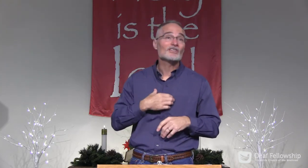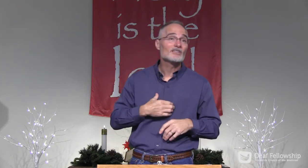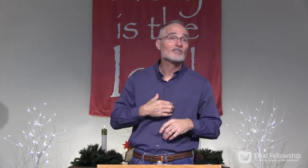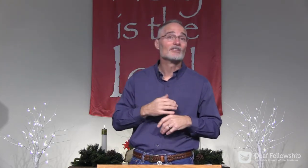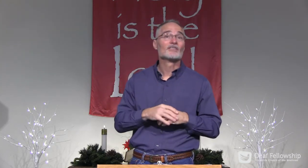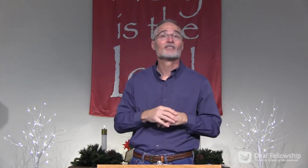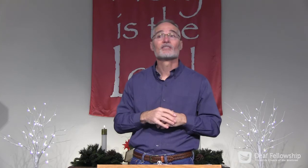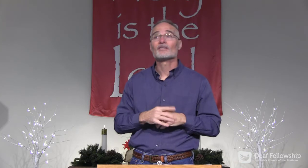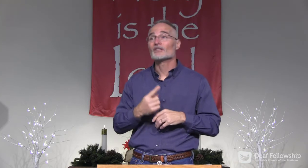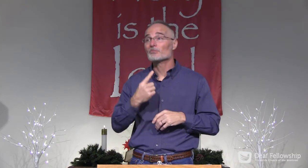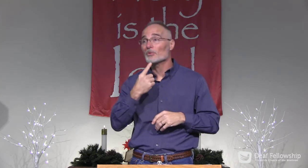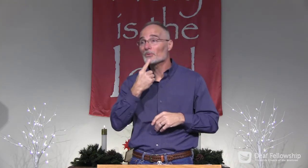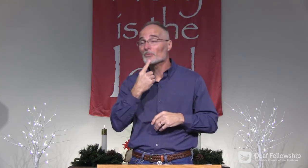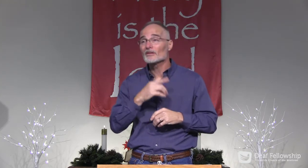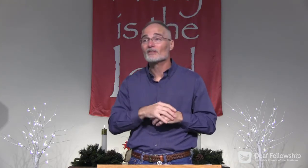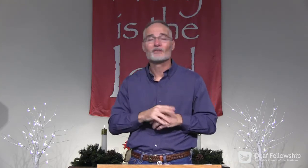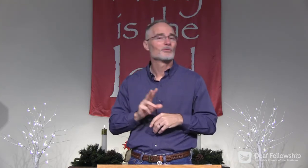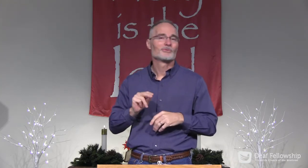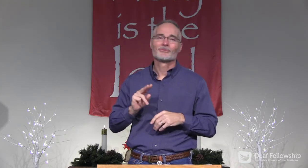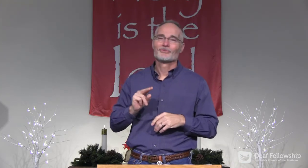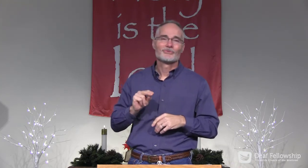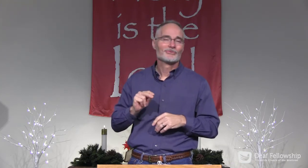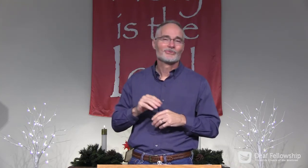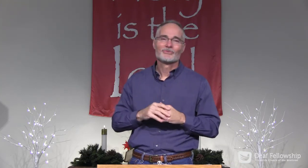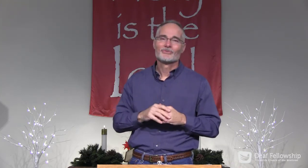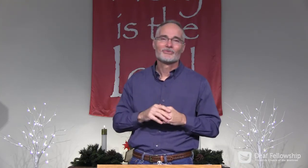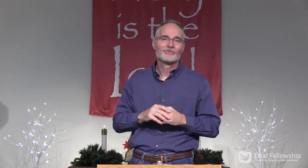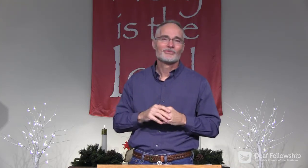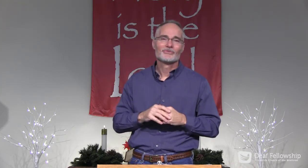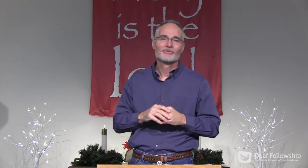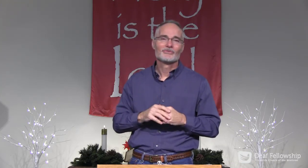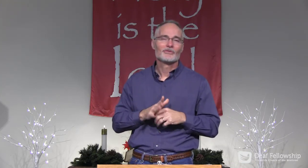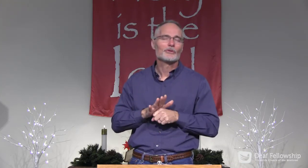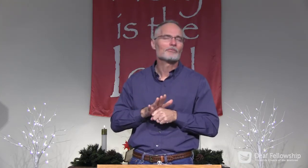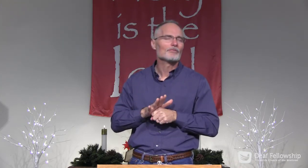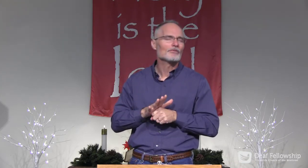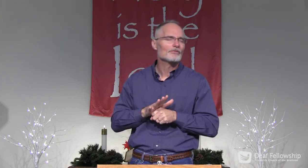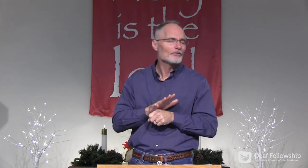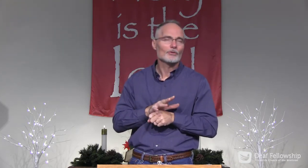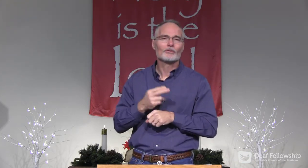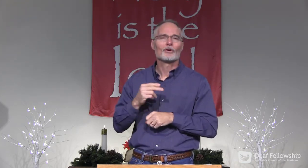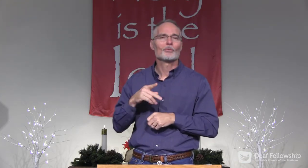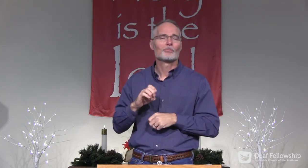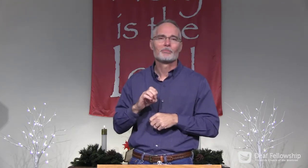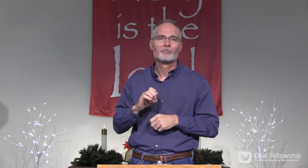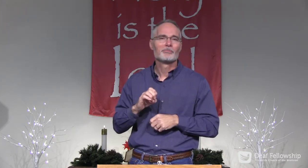Despair? Wishing? Disappointment? No.